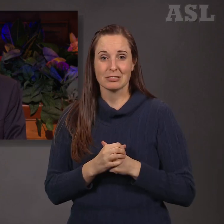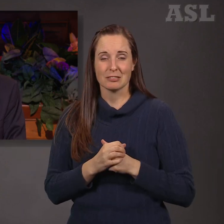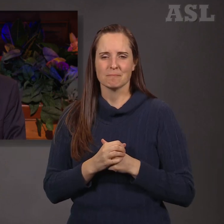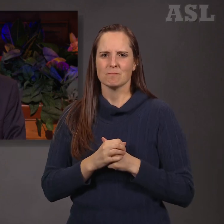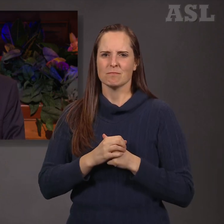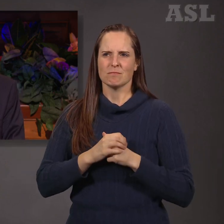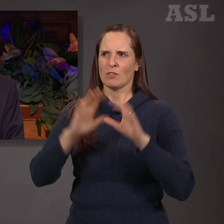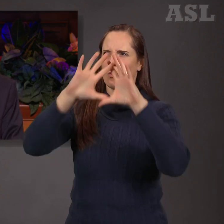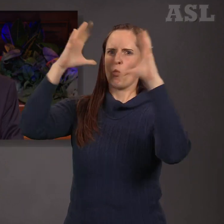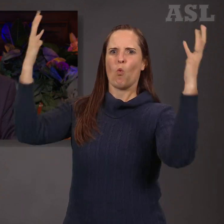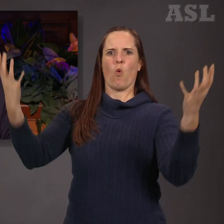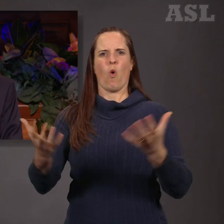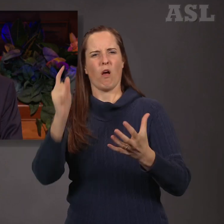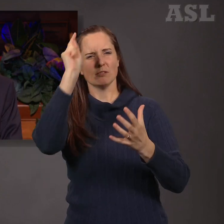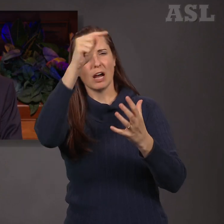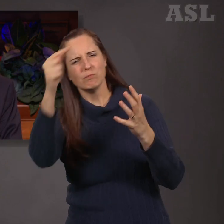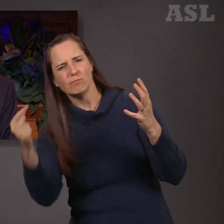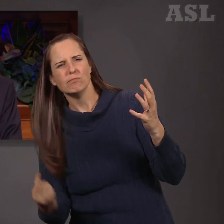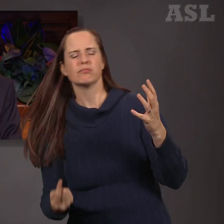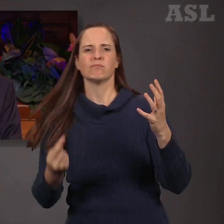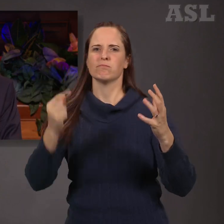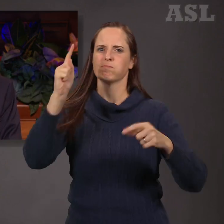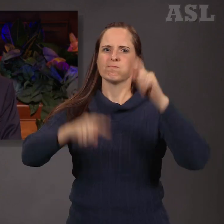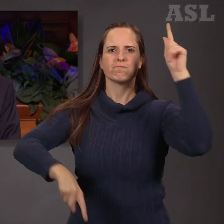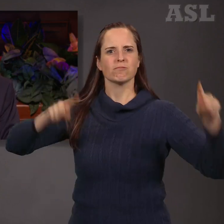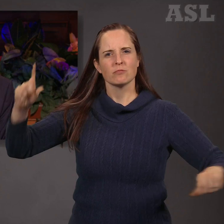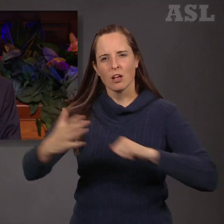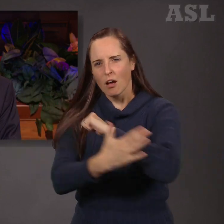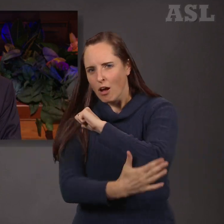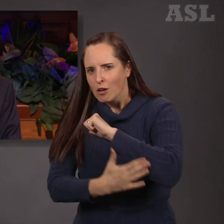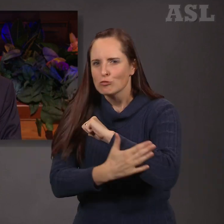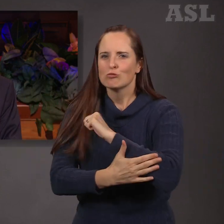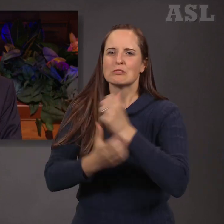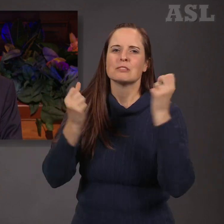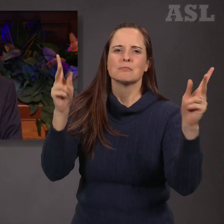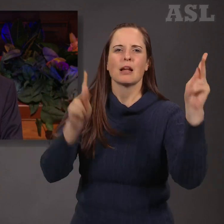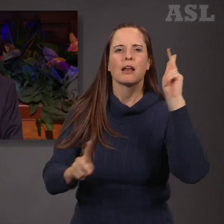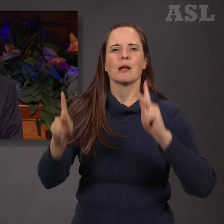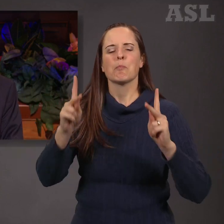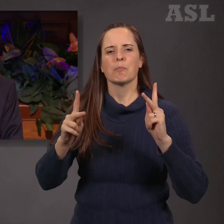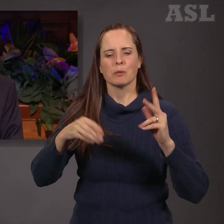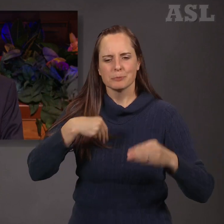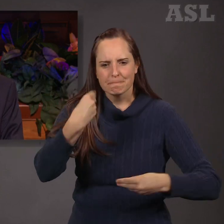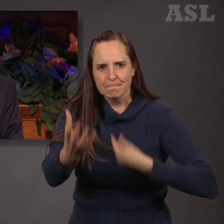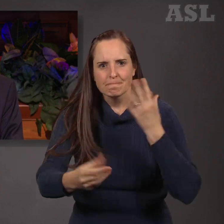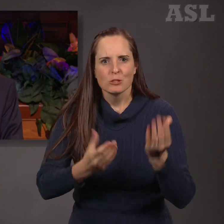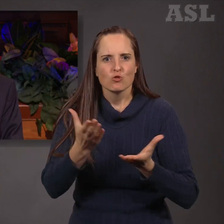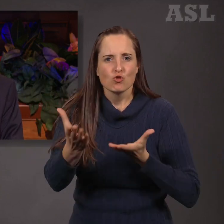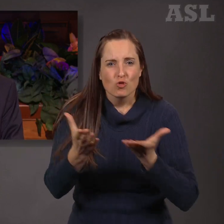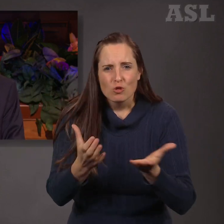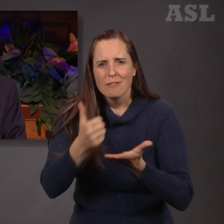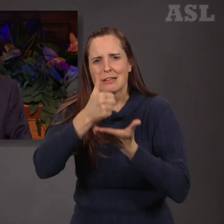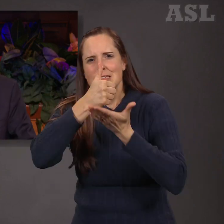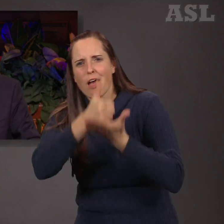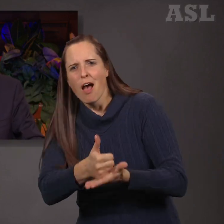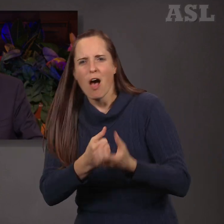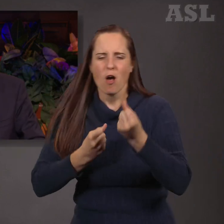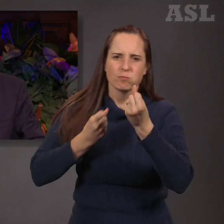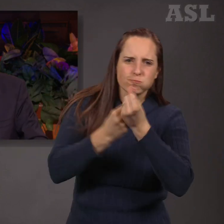uncounted examples of such humanitarian service throughout the world, beyond our own borders and beyond